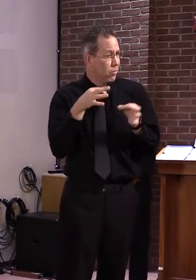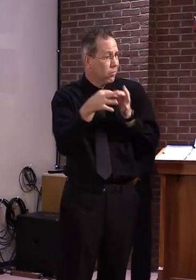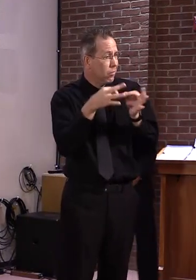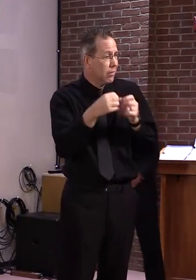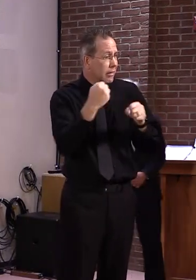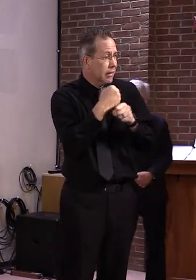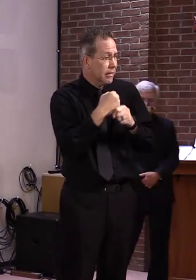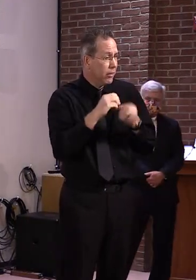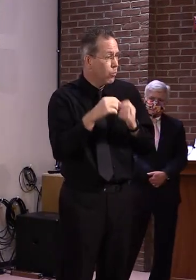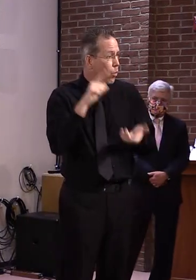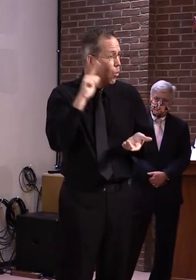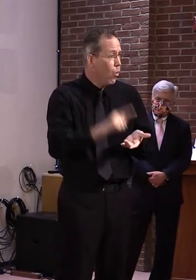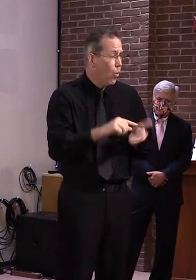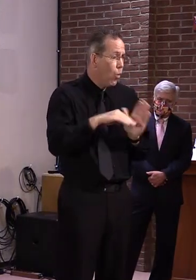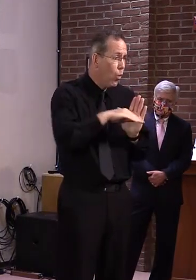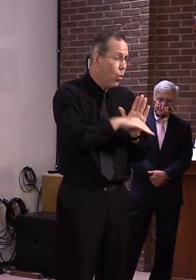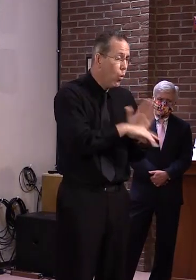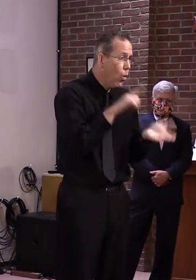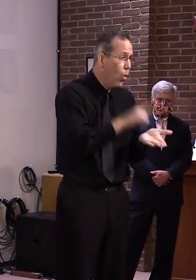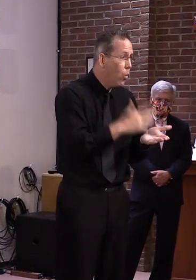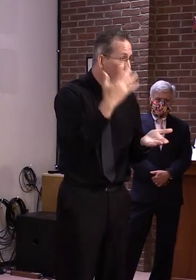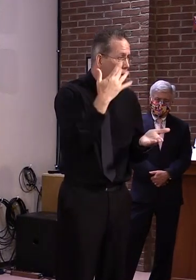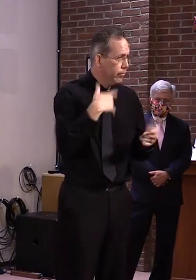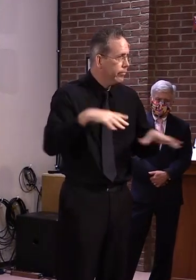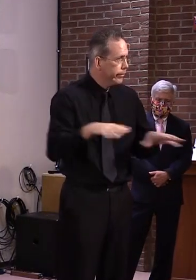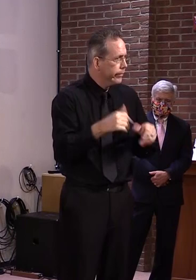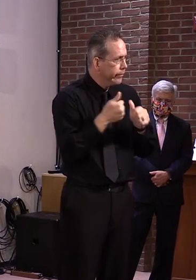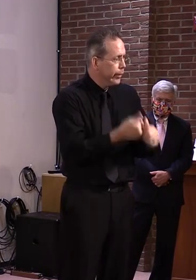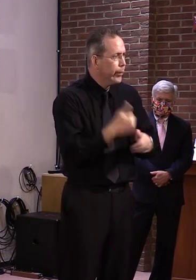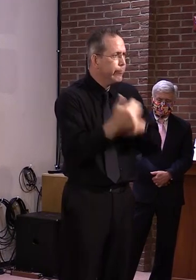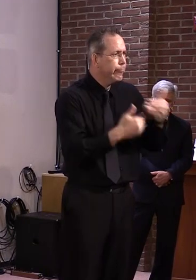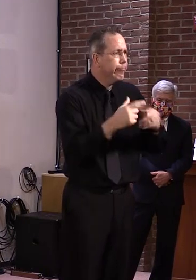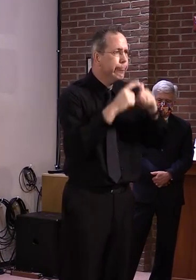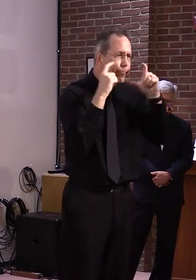All right. Moving to the phones. Mike Donahue, the Islander.